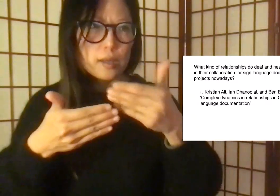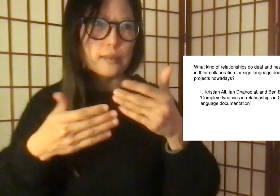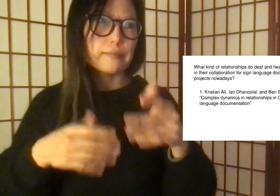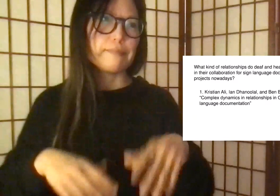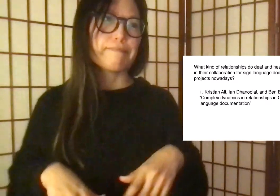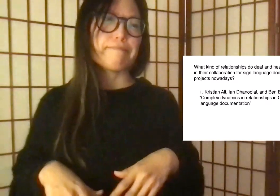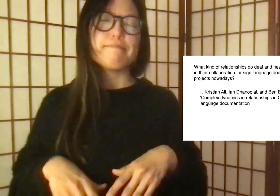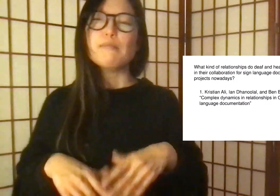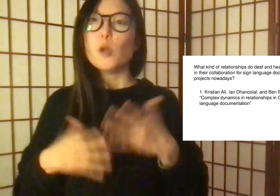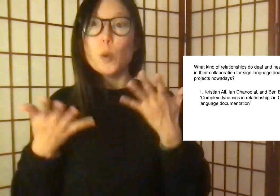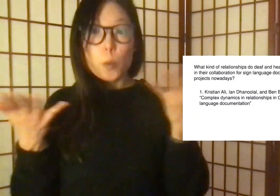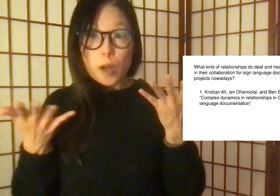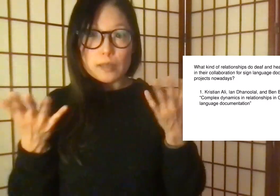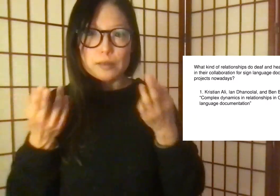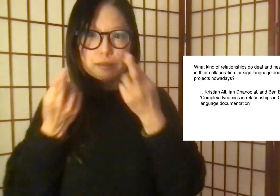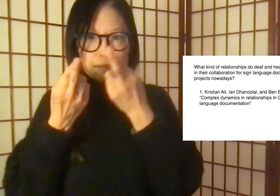during the research process.